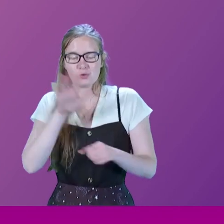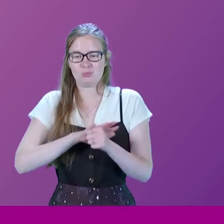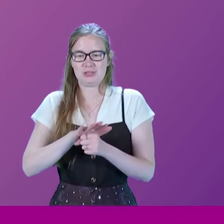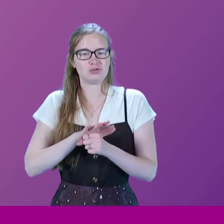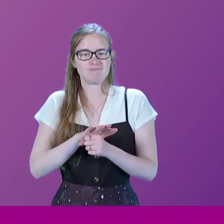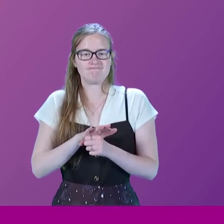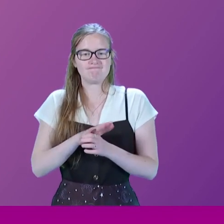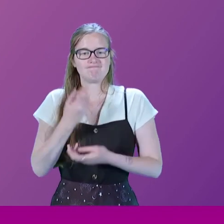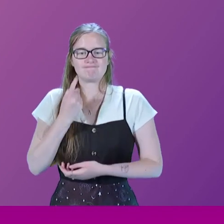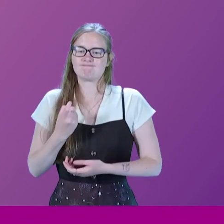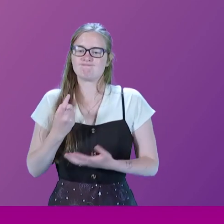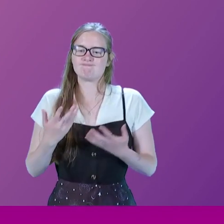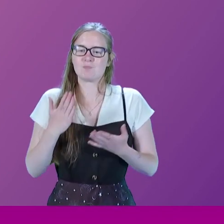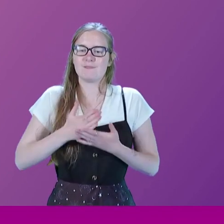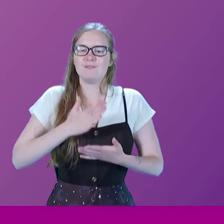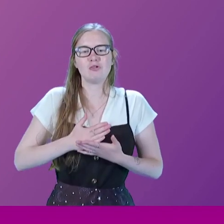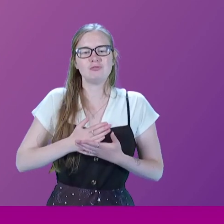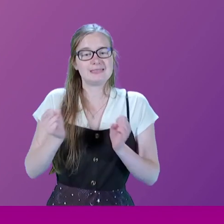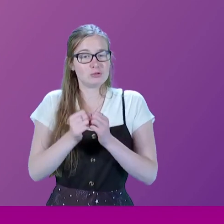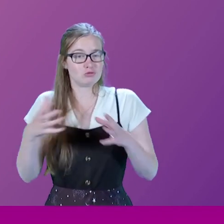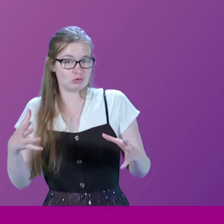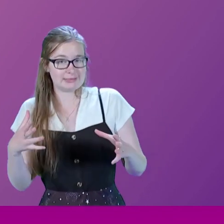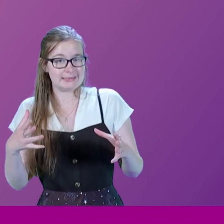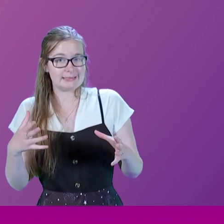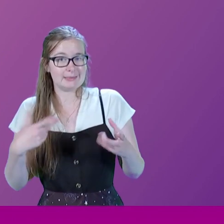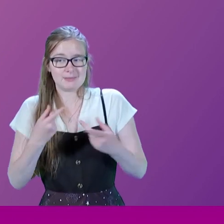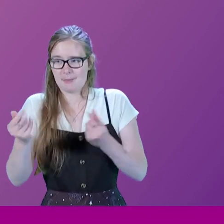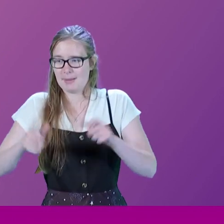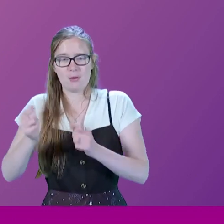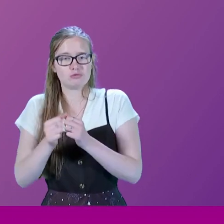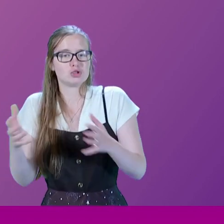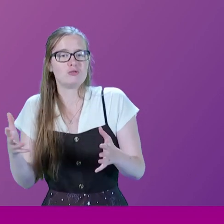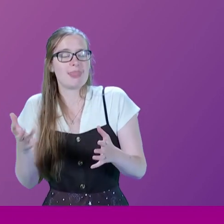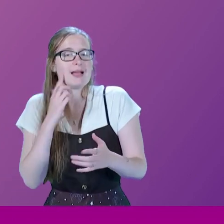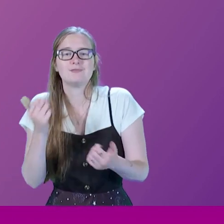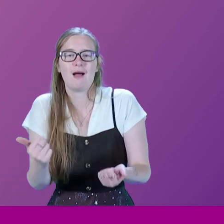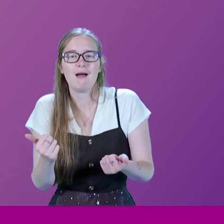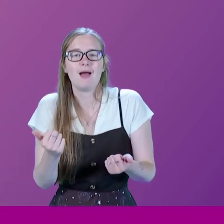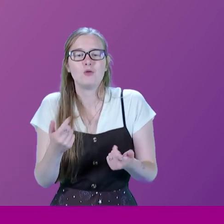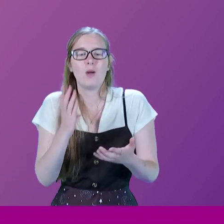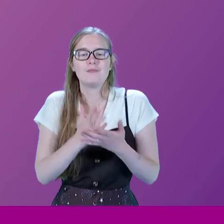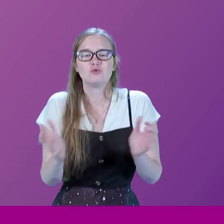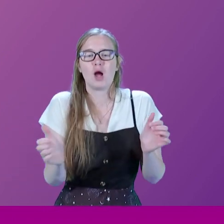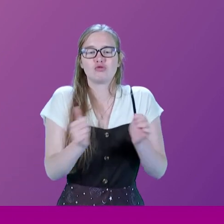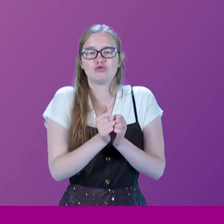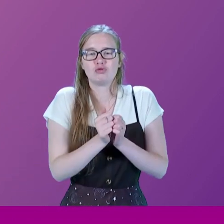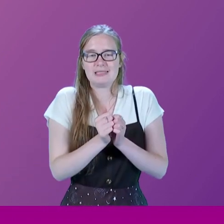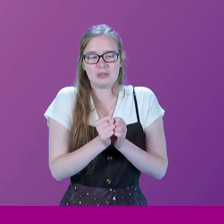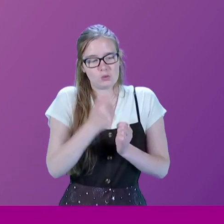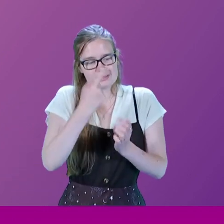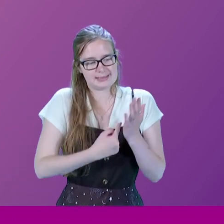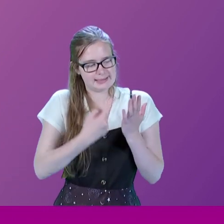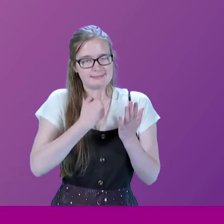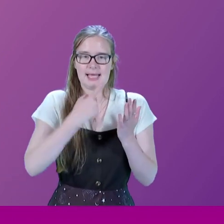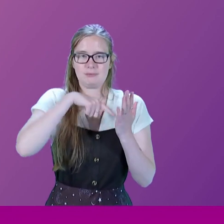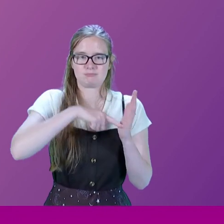arrive at is very much disagreed about by some people. So, having agreed to say these things, you go off and you say